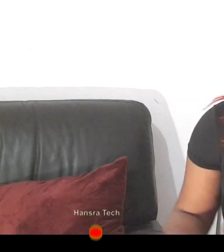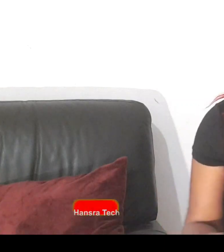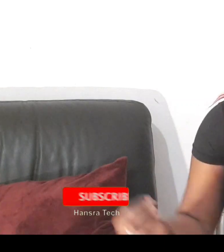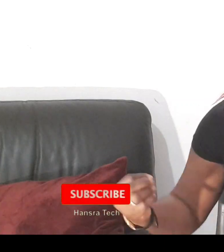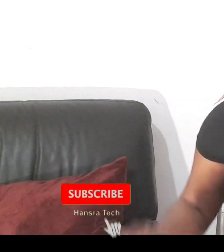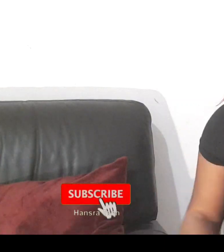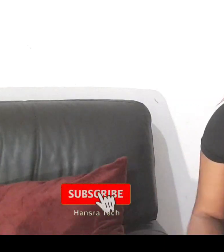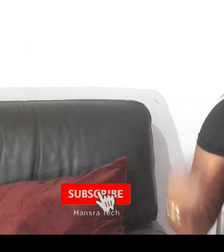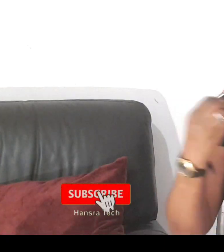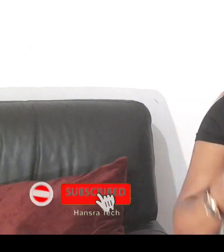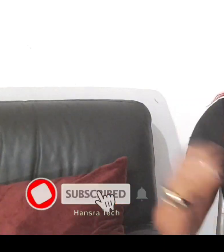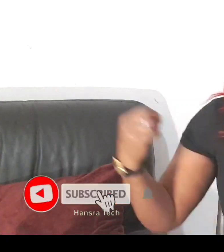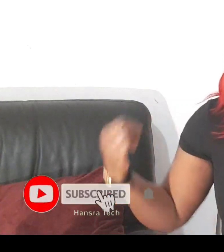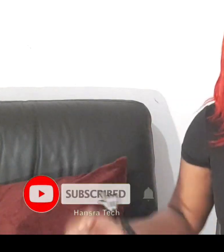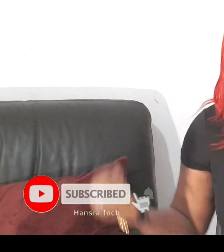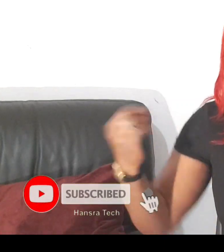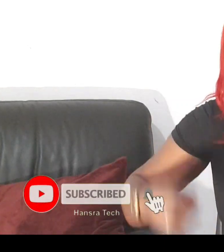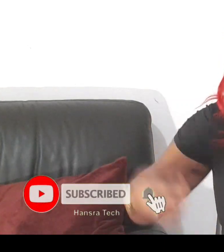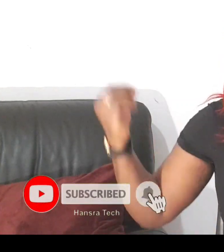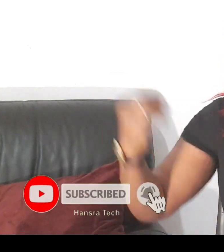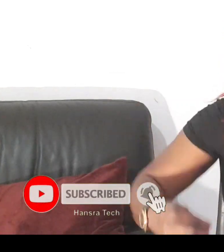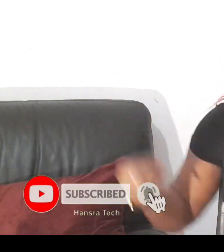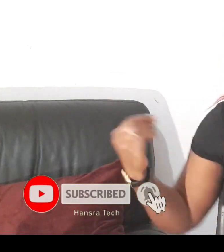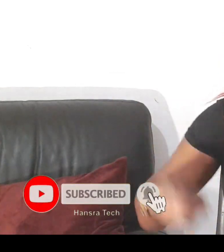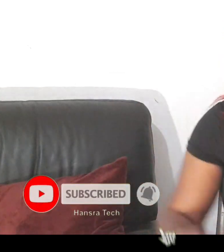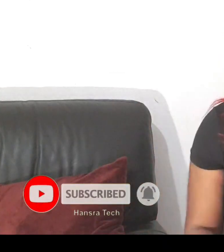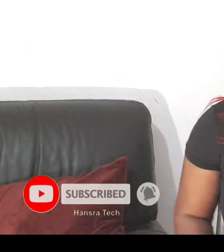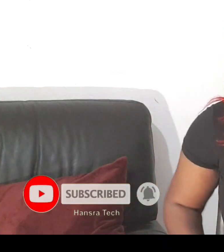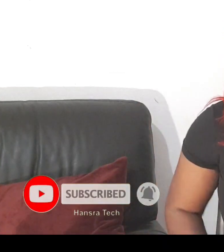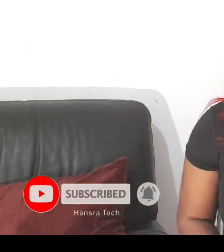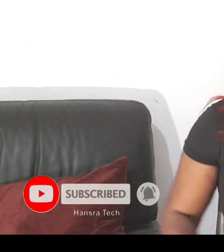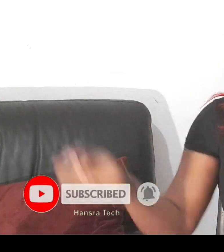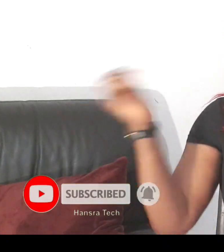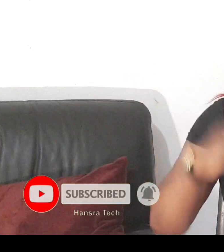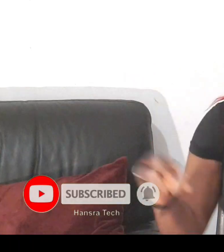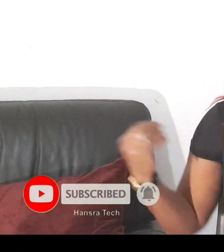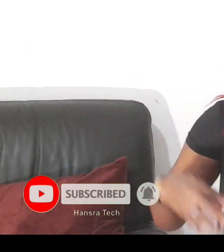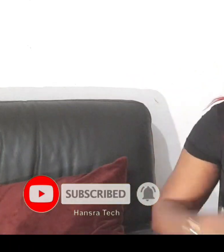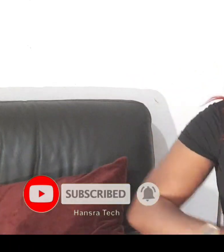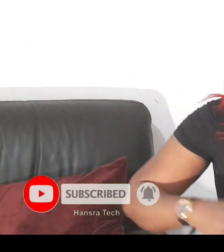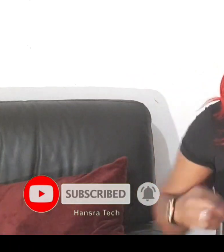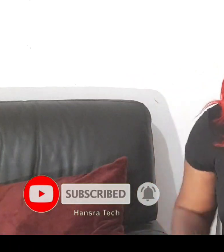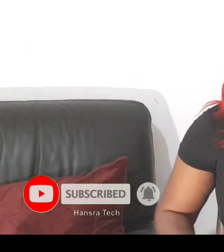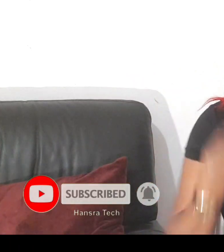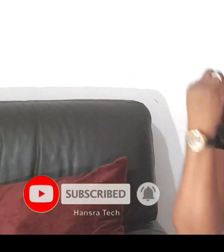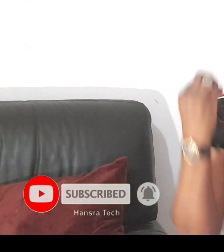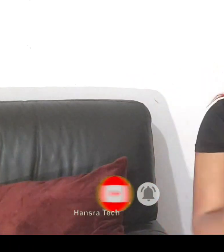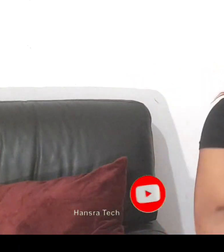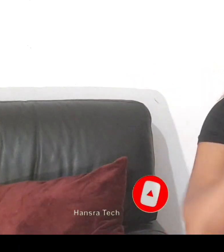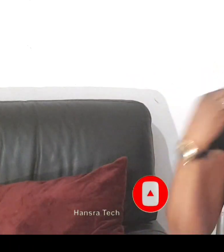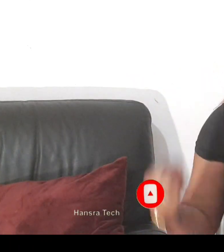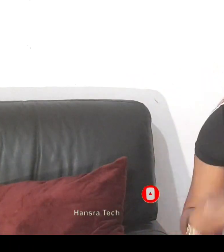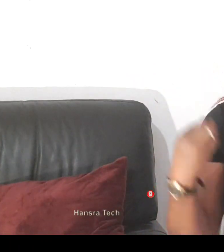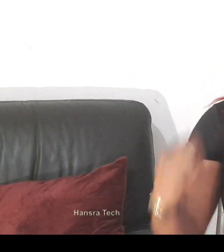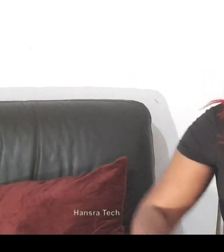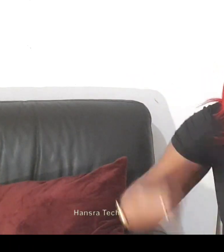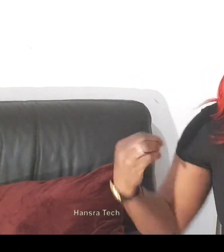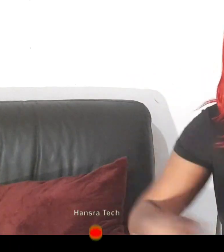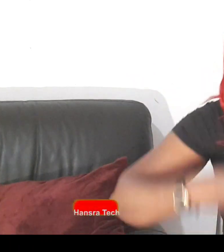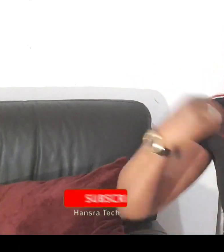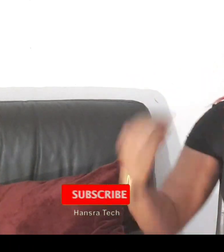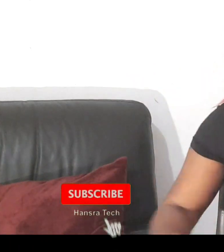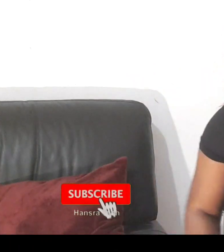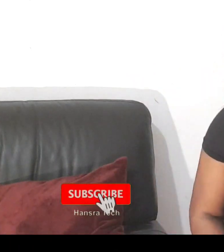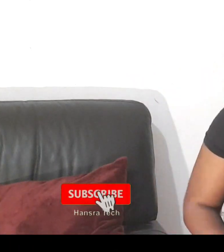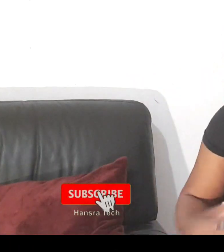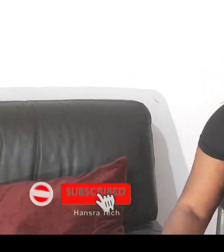share it with you guys those are the kind of people we need in africa right now we want to be an independent we want to be doing our things